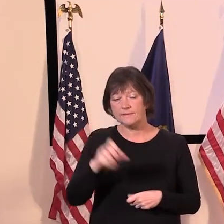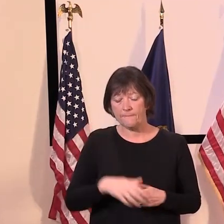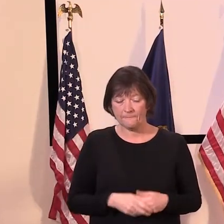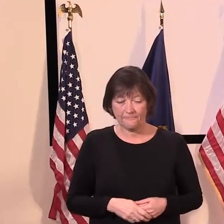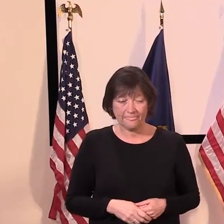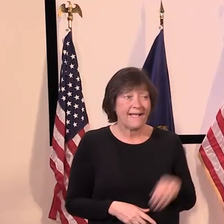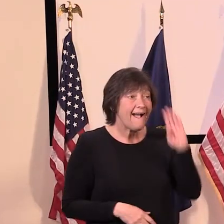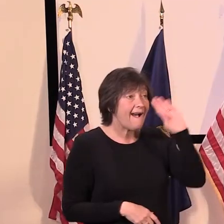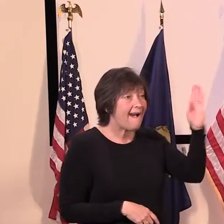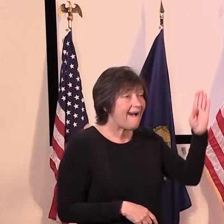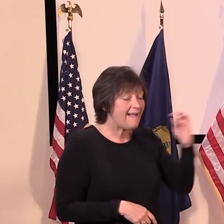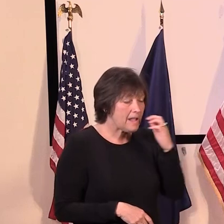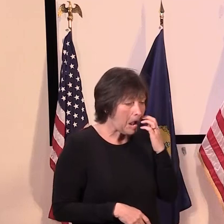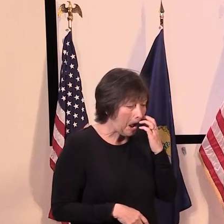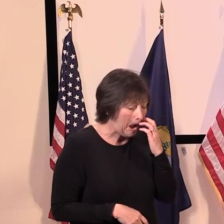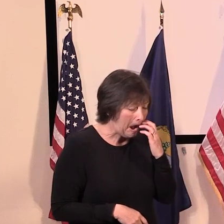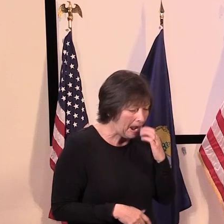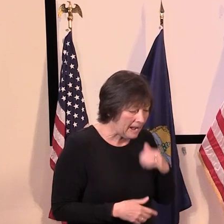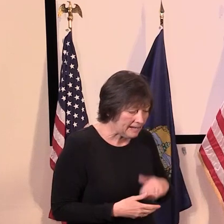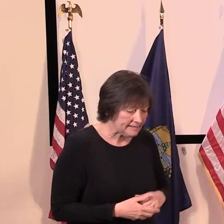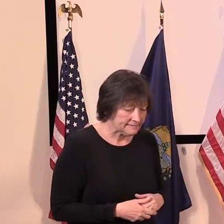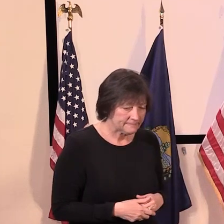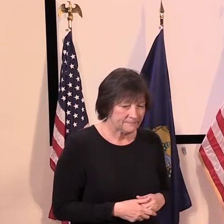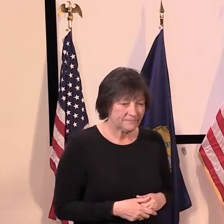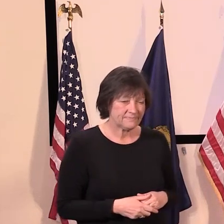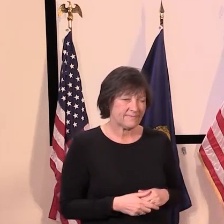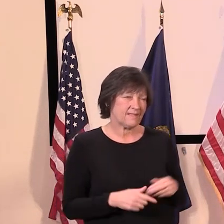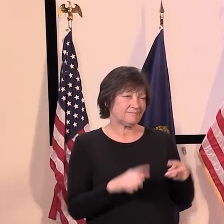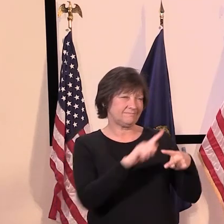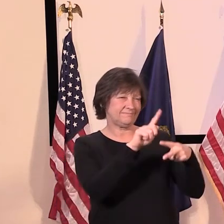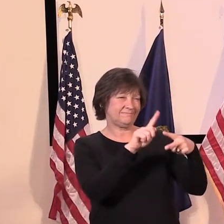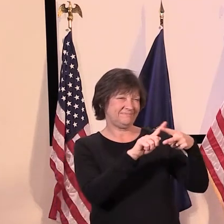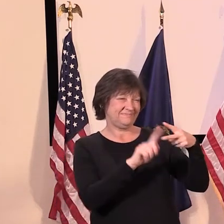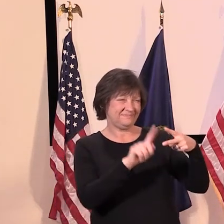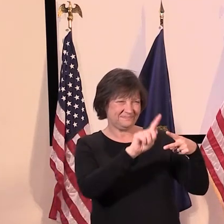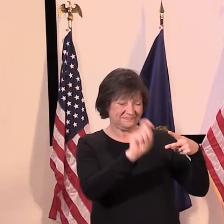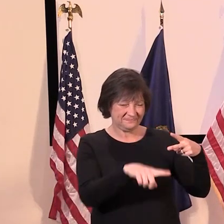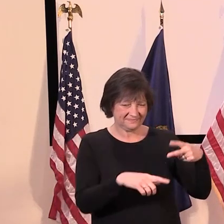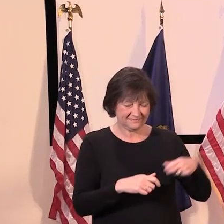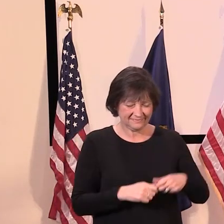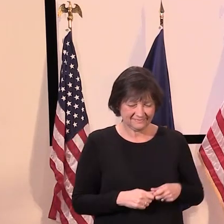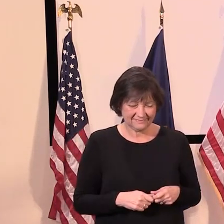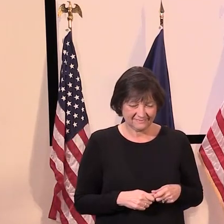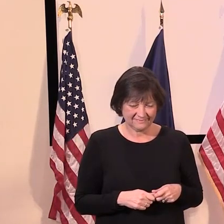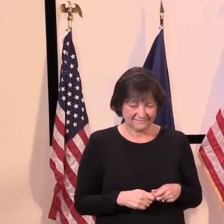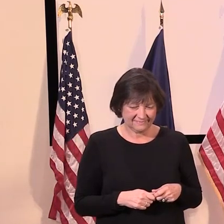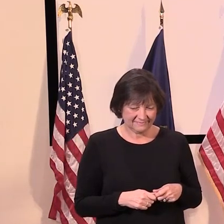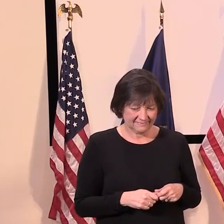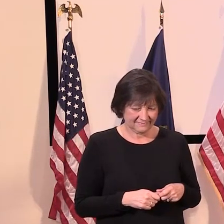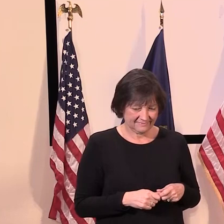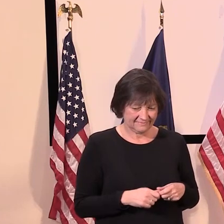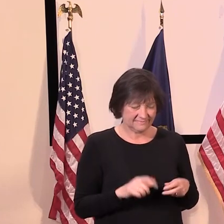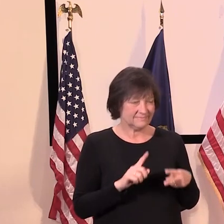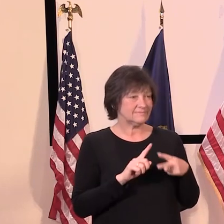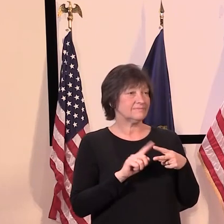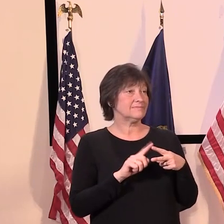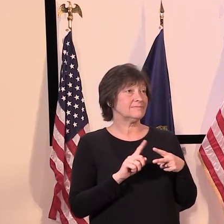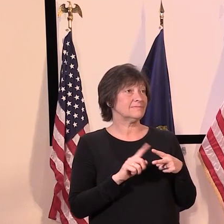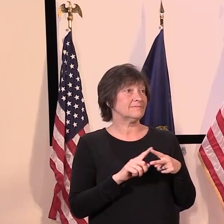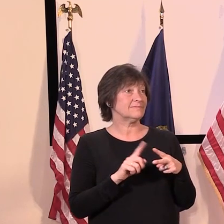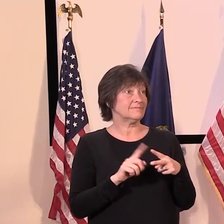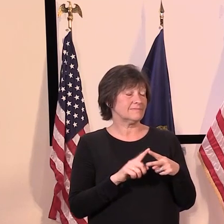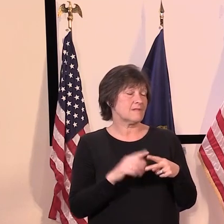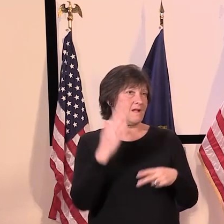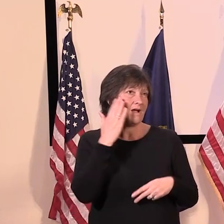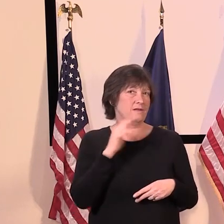Um, hi. So kind of a two part question here. I was worrying, I'm wondering about the status of the unemployment log. I mean,